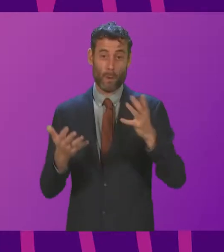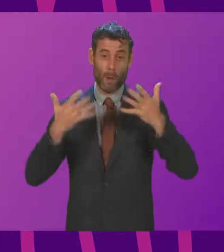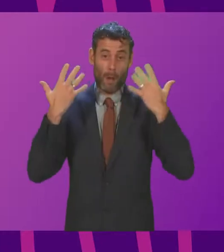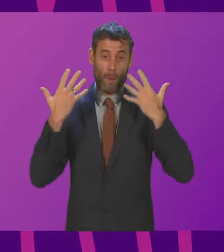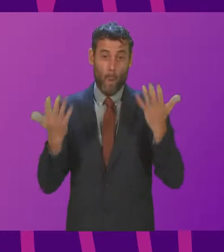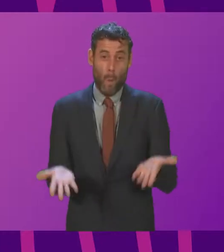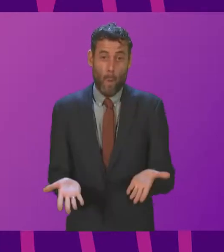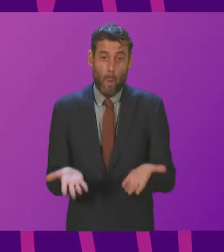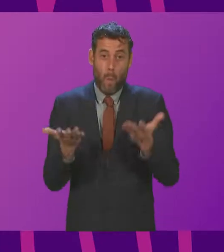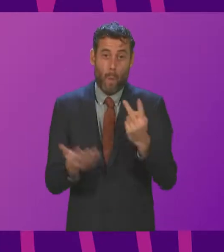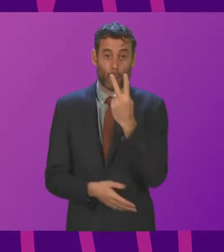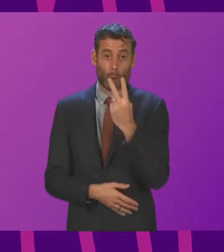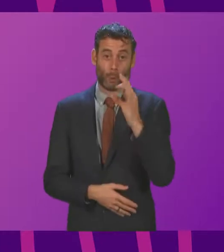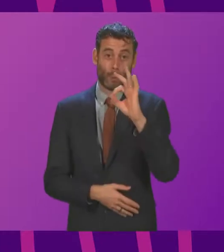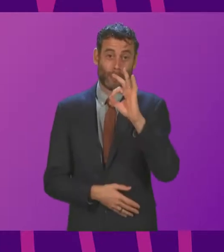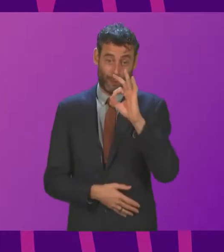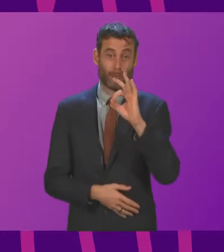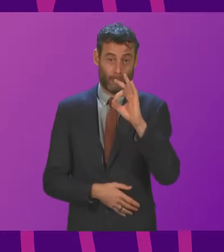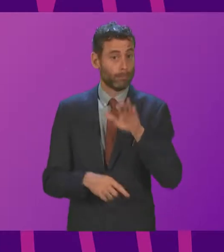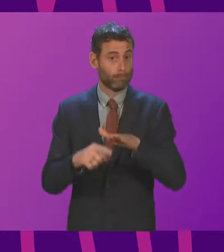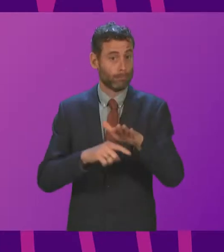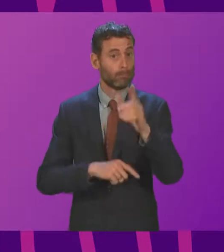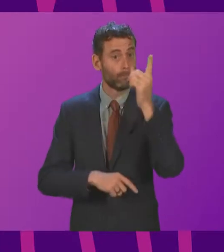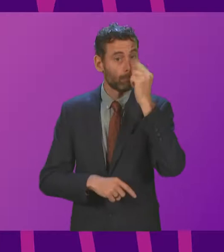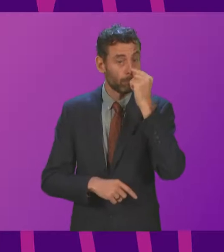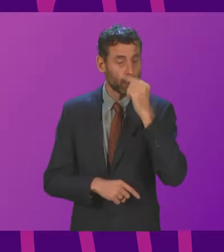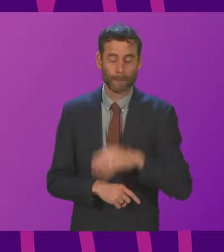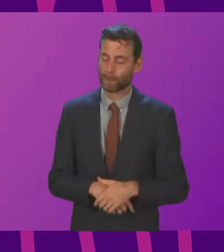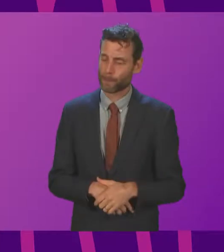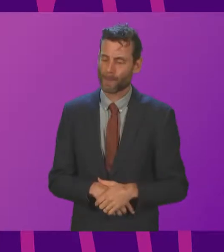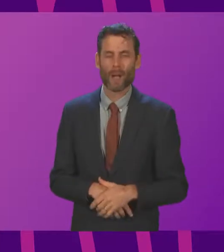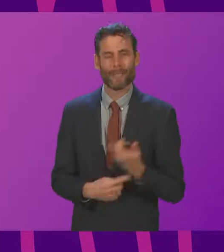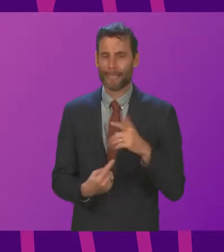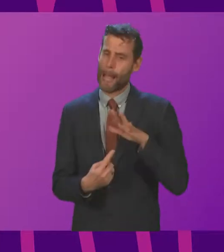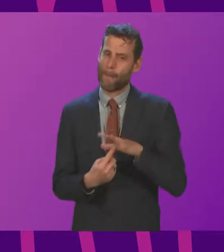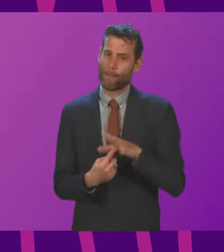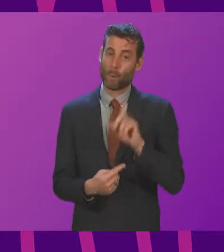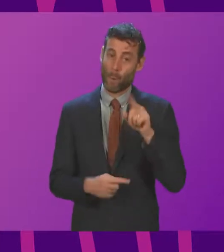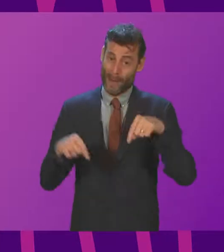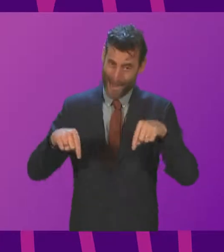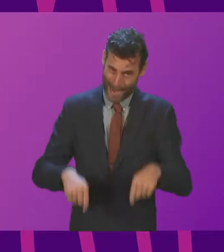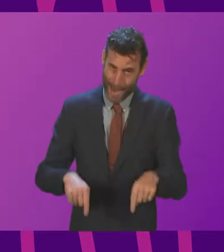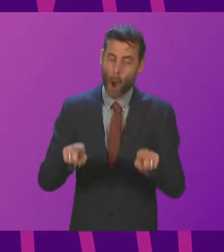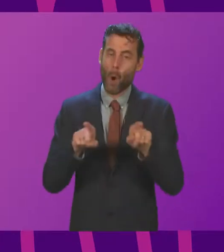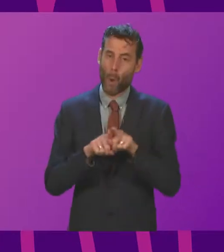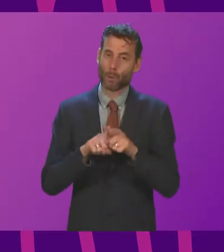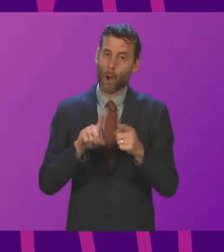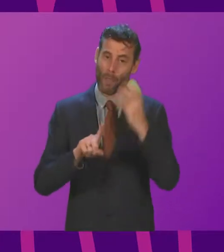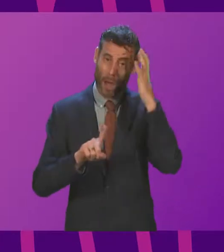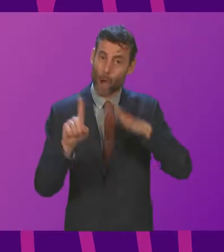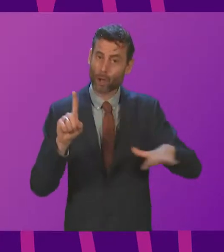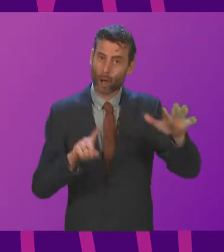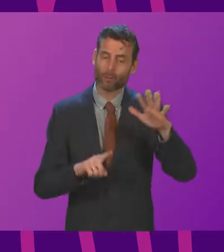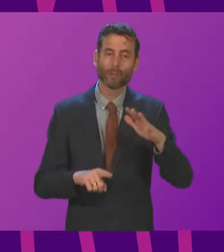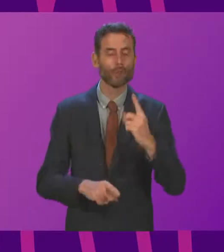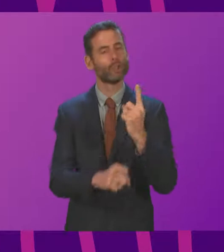That's why it's important that political leaders both at home and abroad turn their words into meaningful action. So does the First Minister agree that that